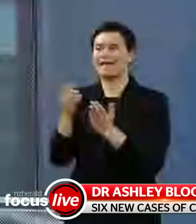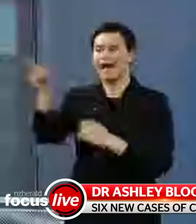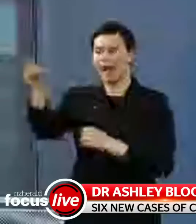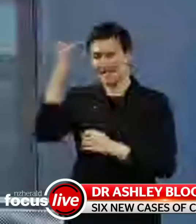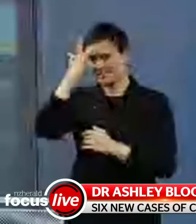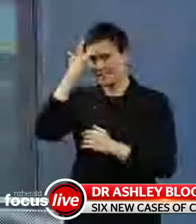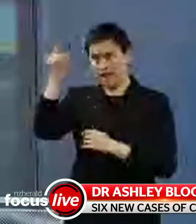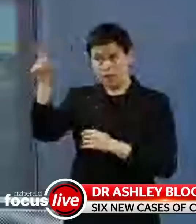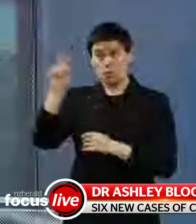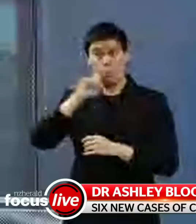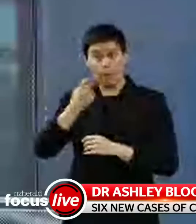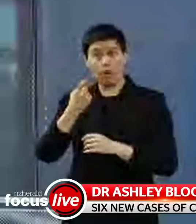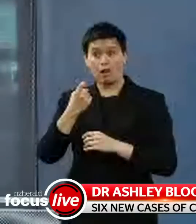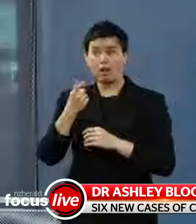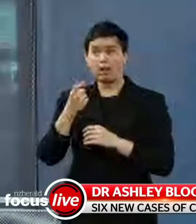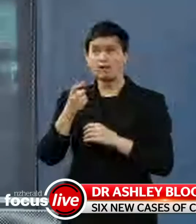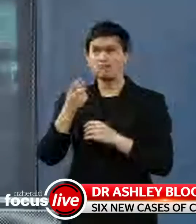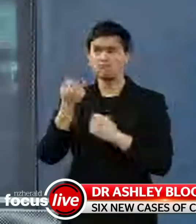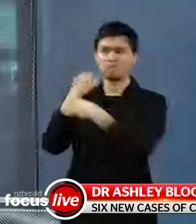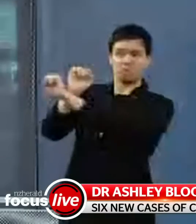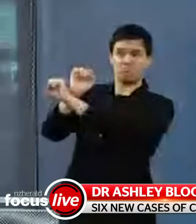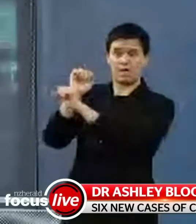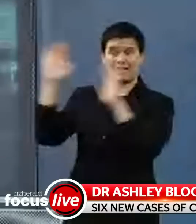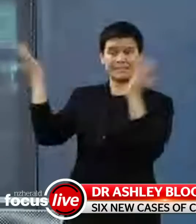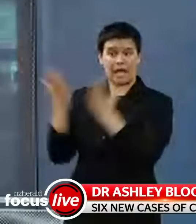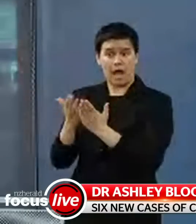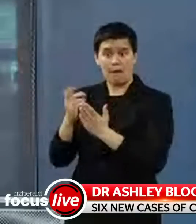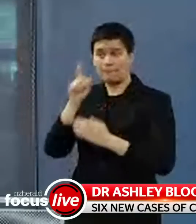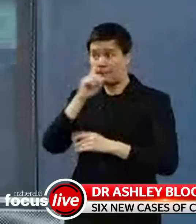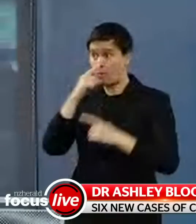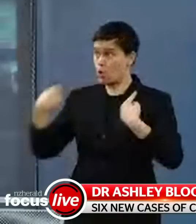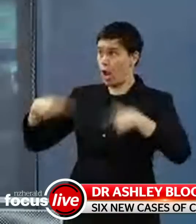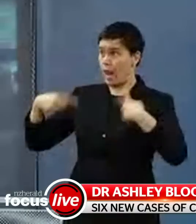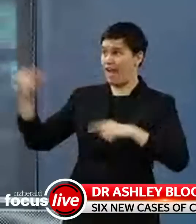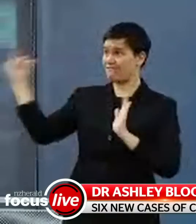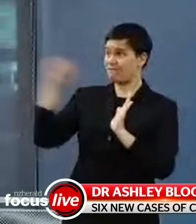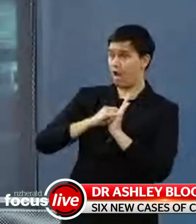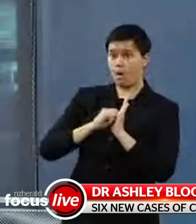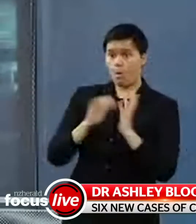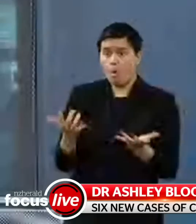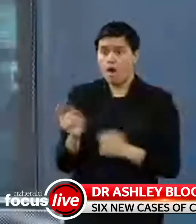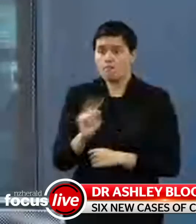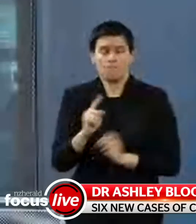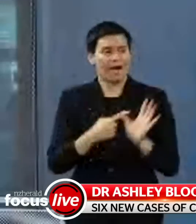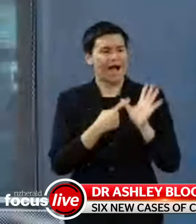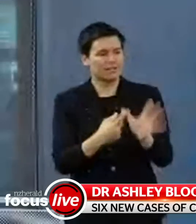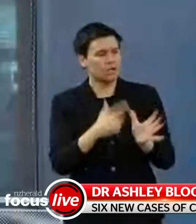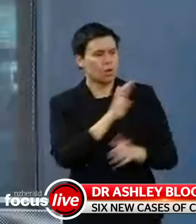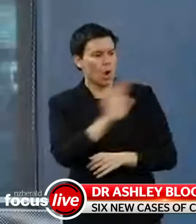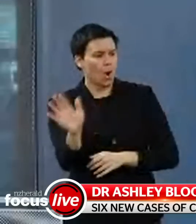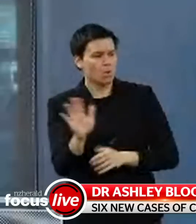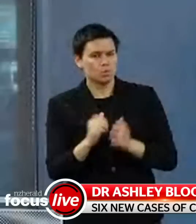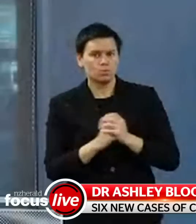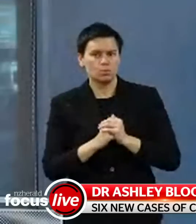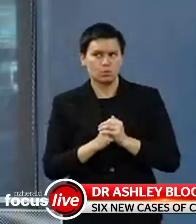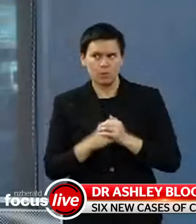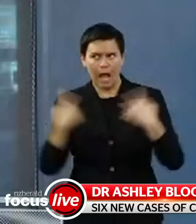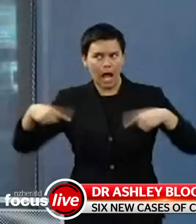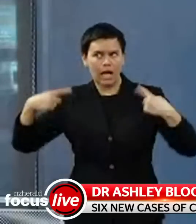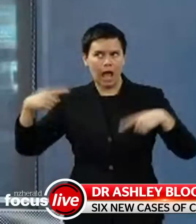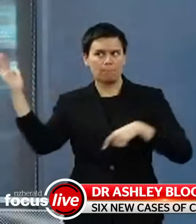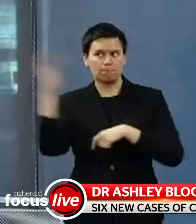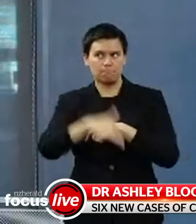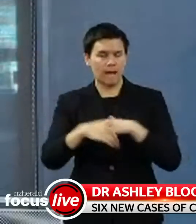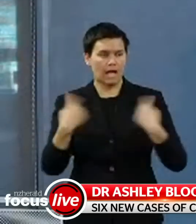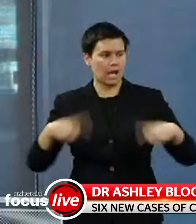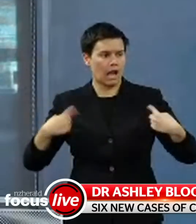positive cases? No, there hasn't been. And that's not something that would specifically be looked into. This, uh, purely represents the fact that there